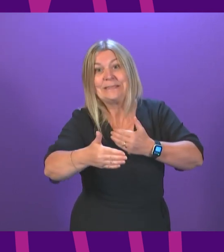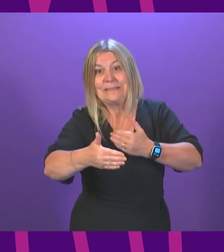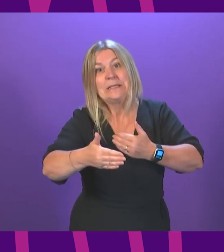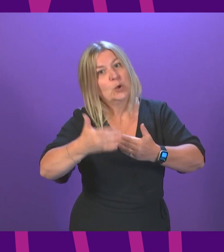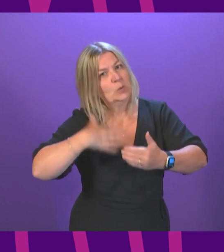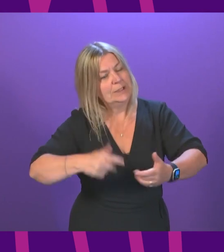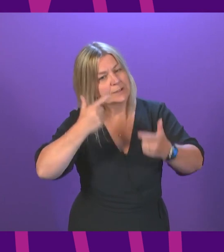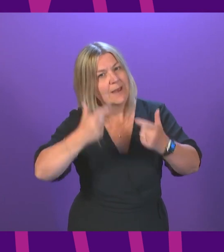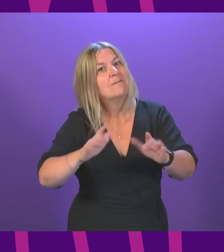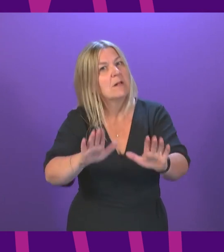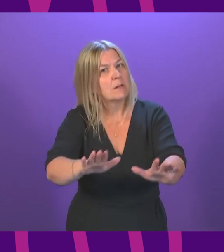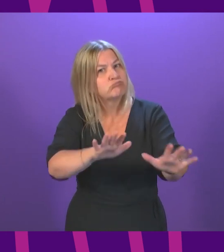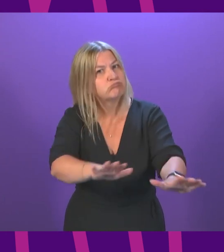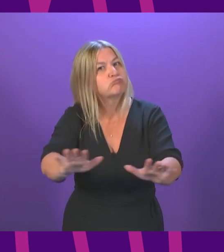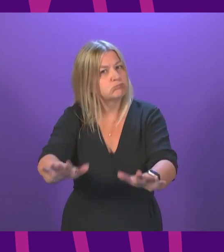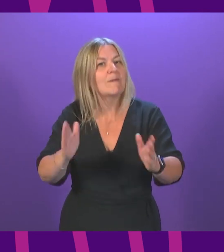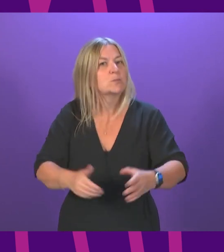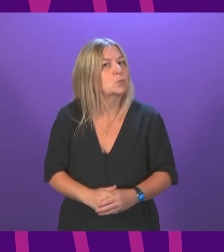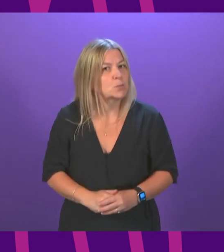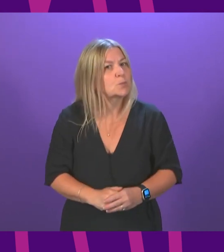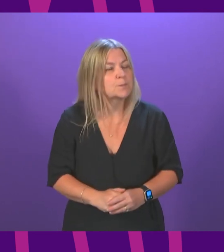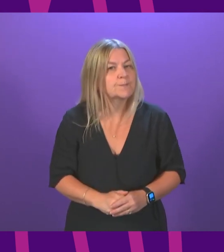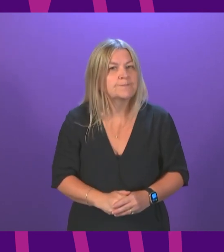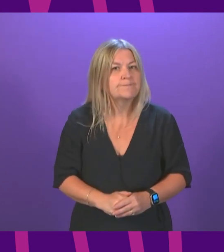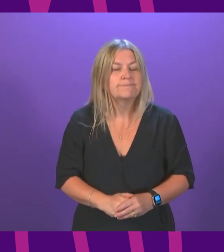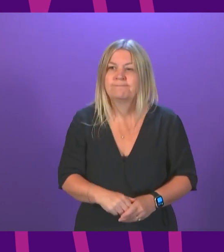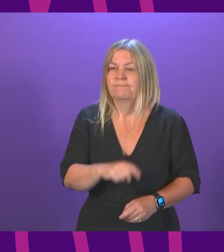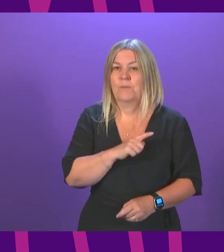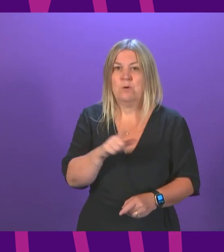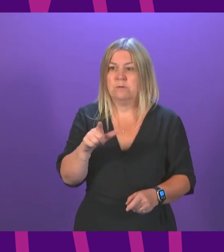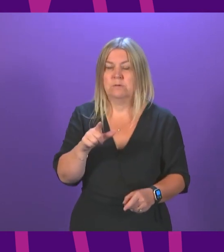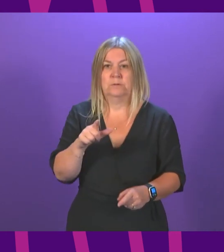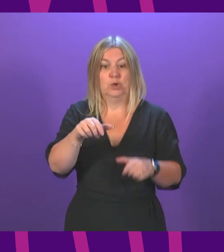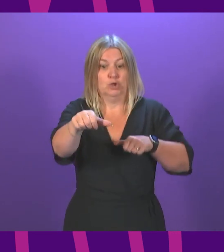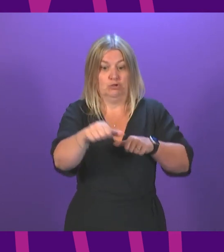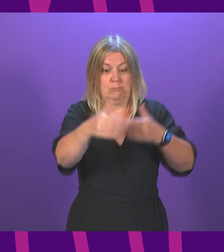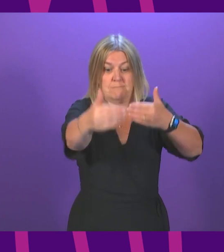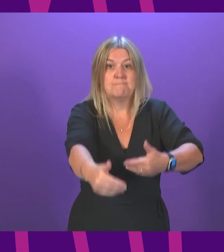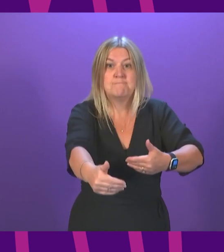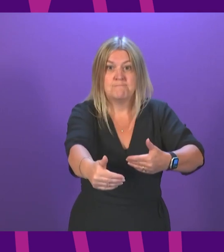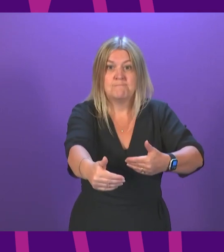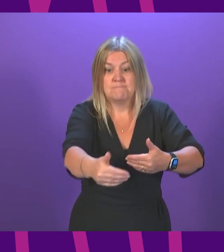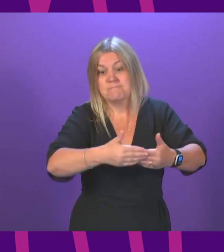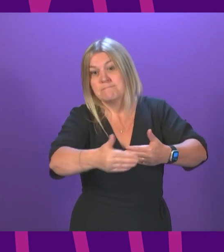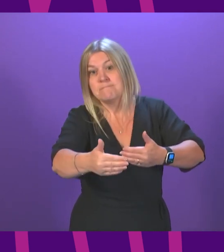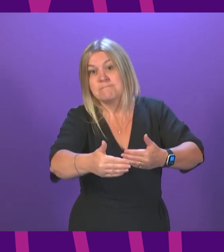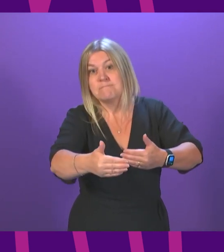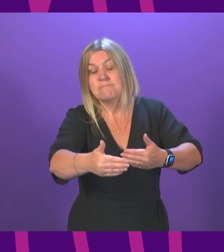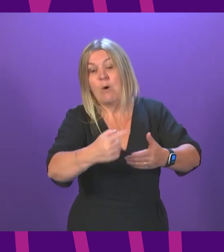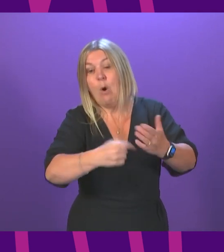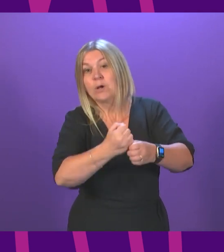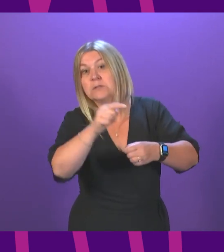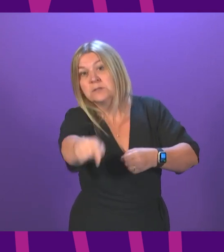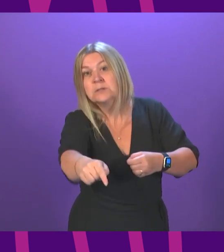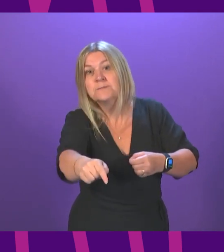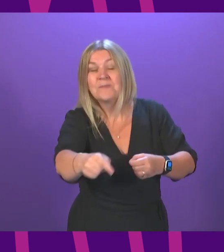care and caution because what will be determined by how we behave in the short term is not whether we get to that finishing line. The vaccines are